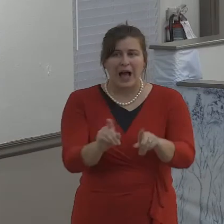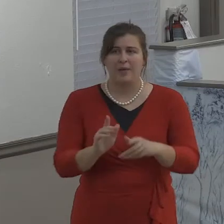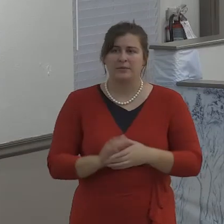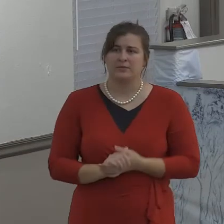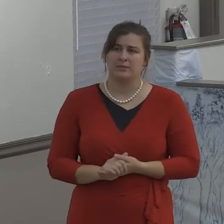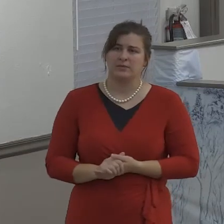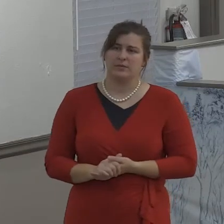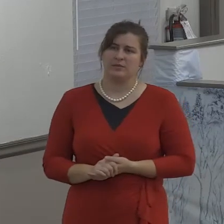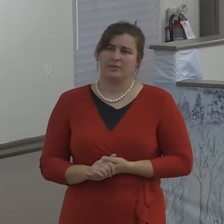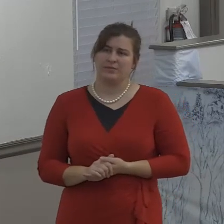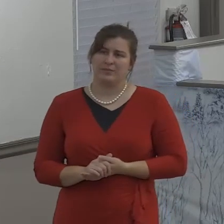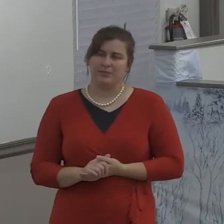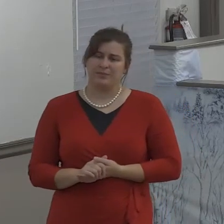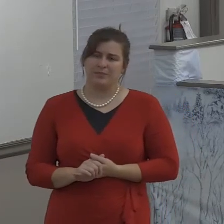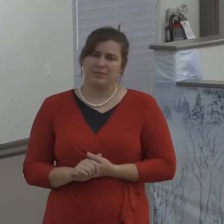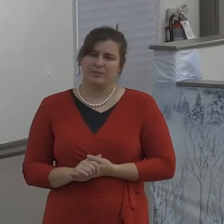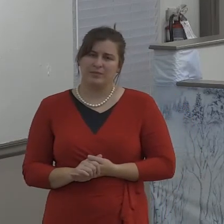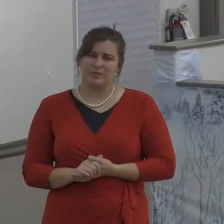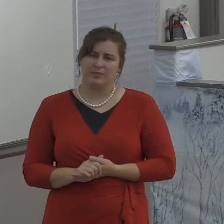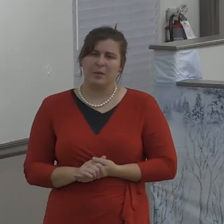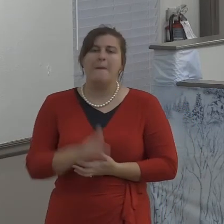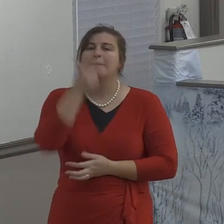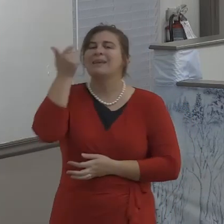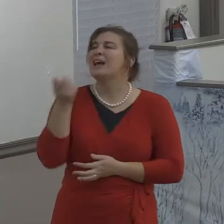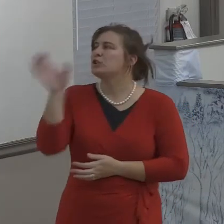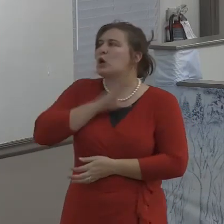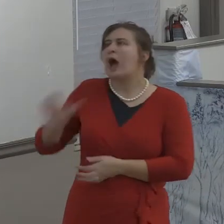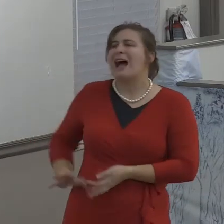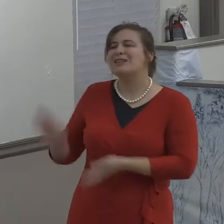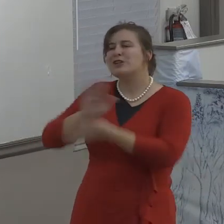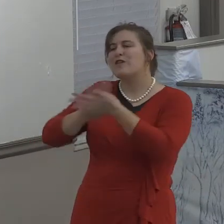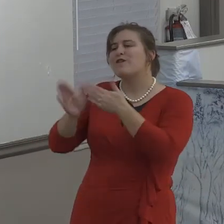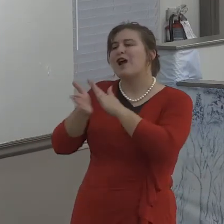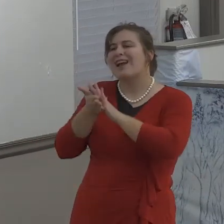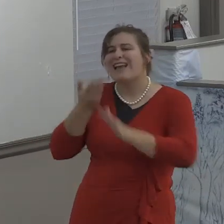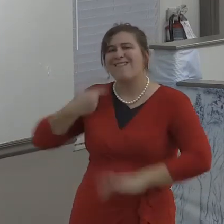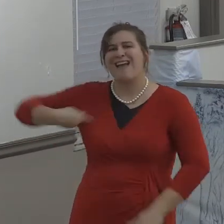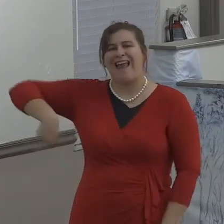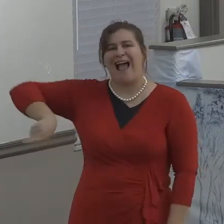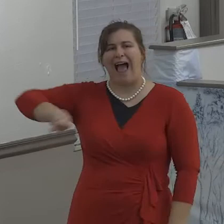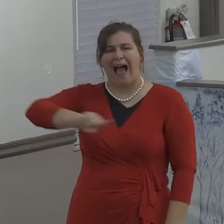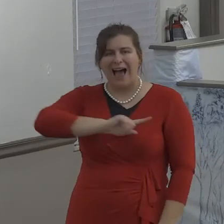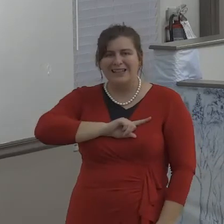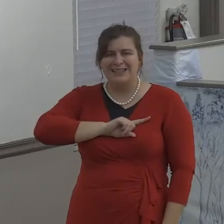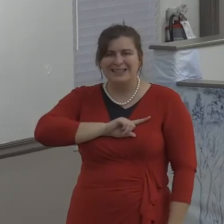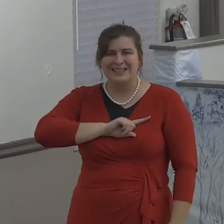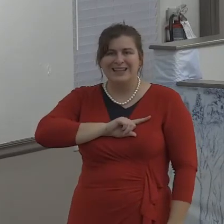even as God has forgiven us for Christ's sake we need to forgive others